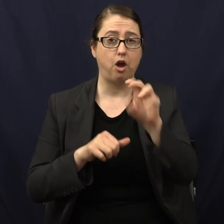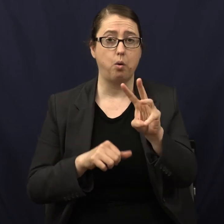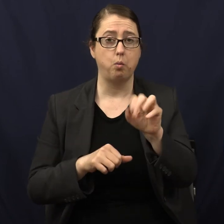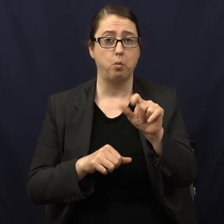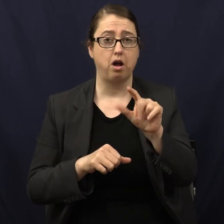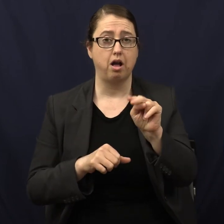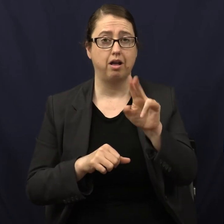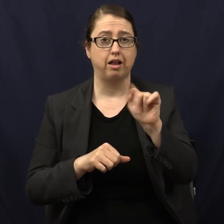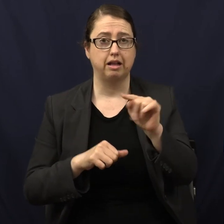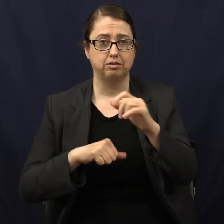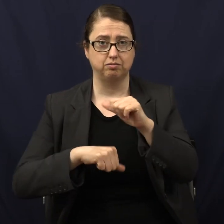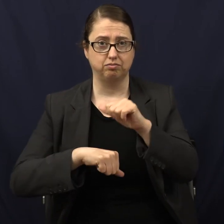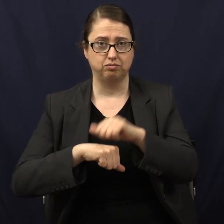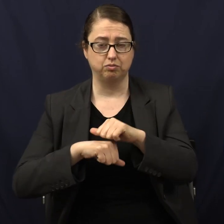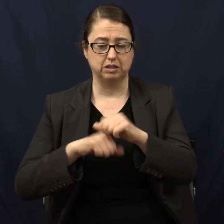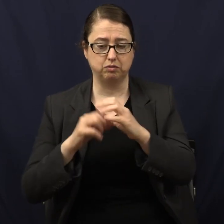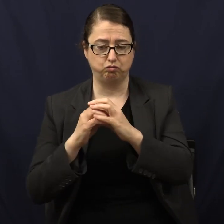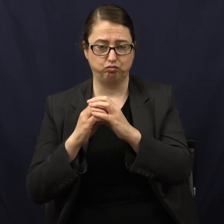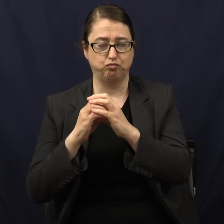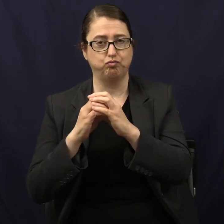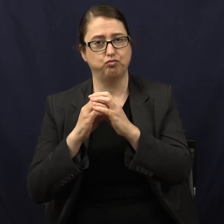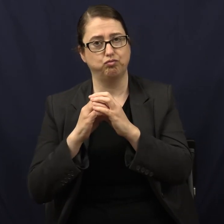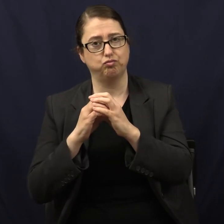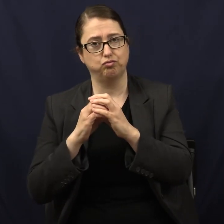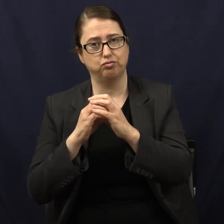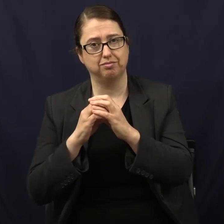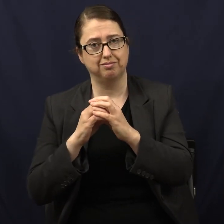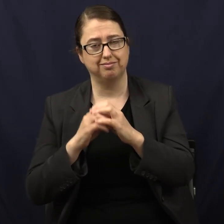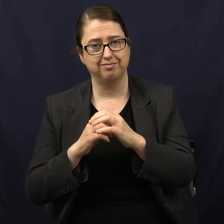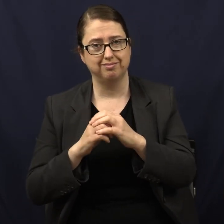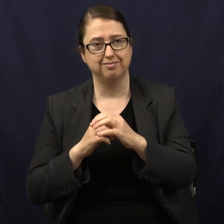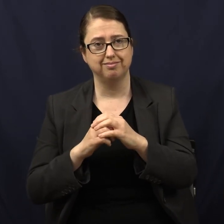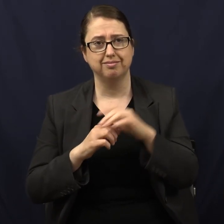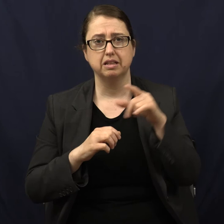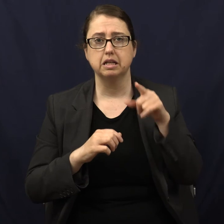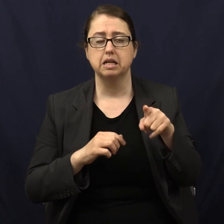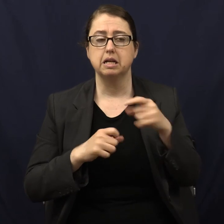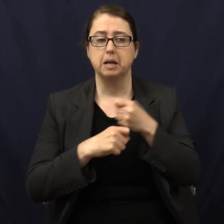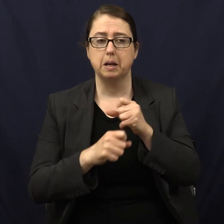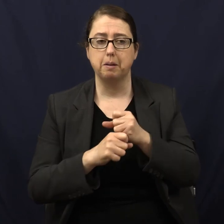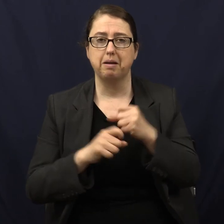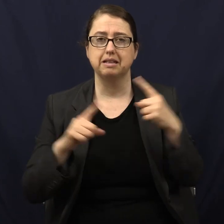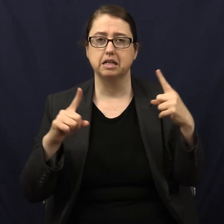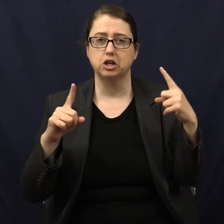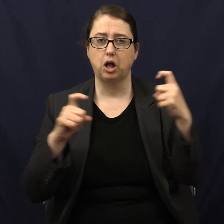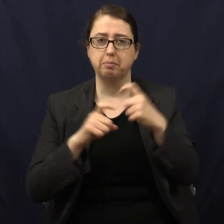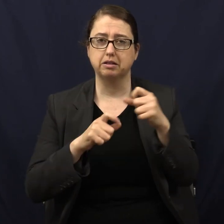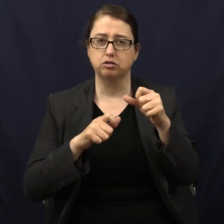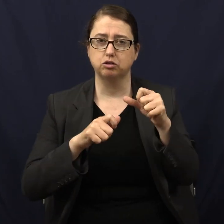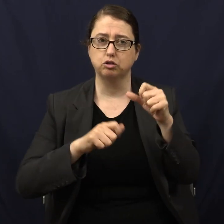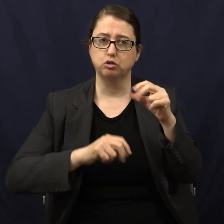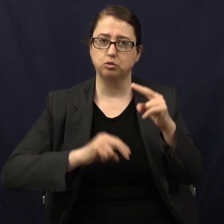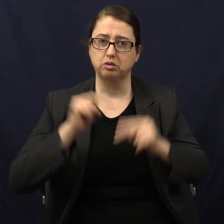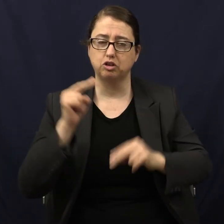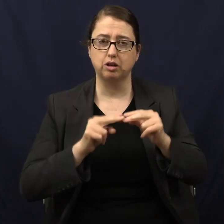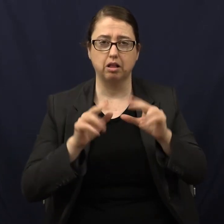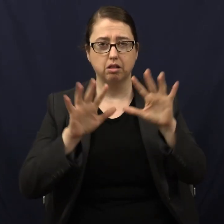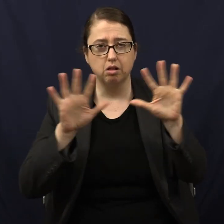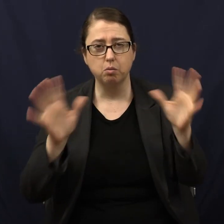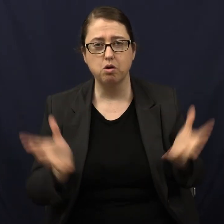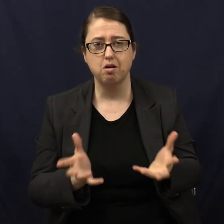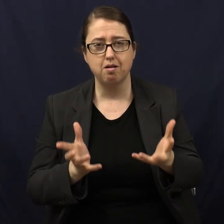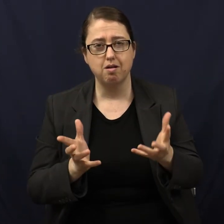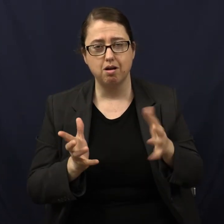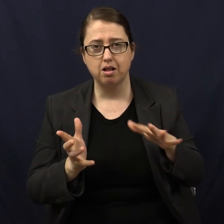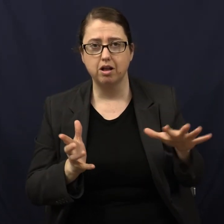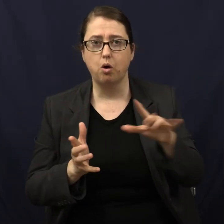He creates the most complex structure in the entire world. and he